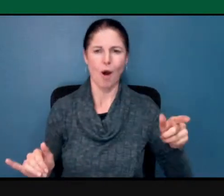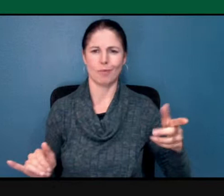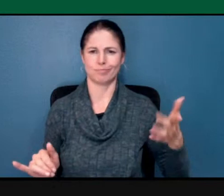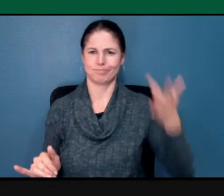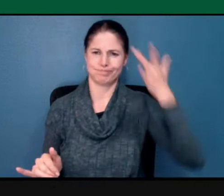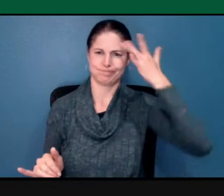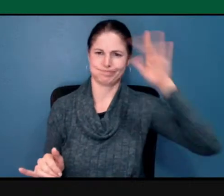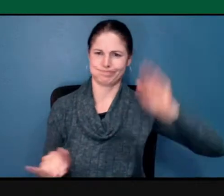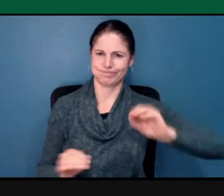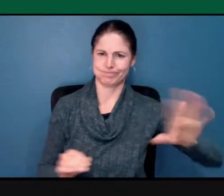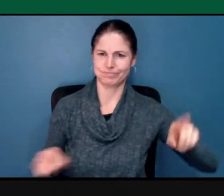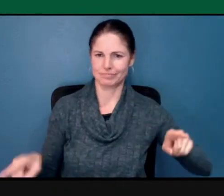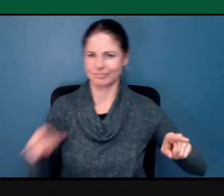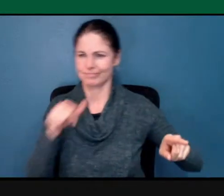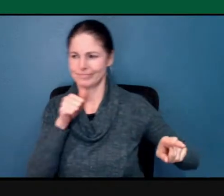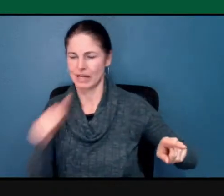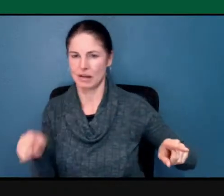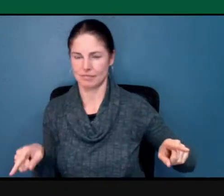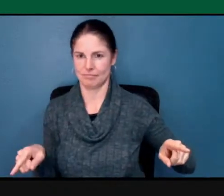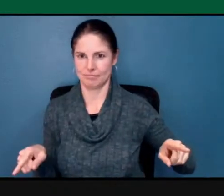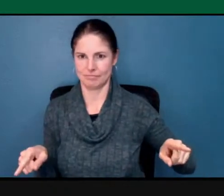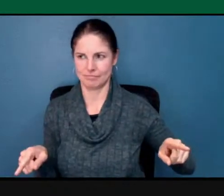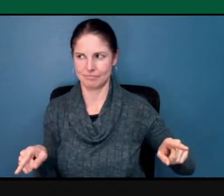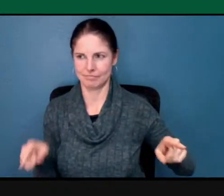intentional about these conversations.